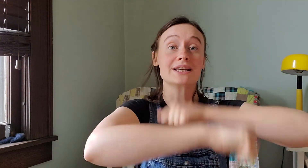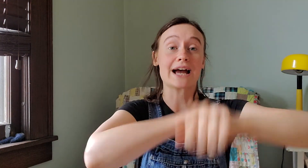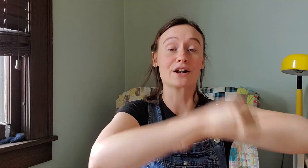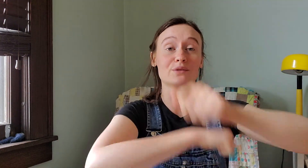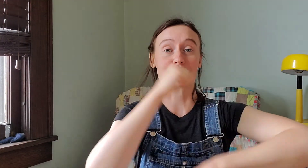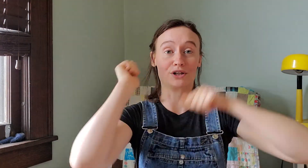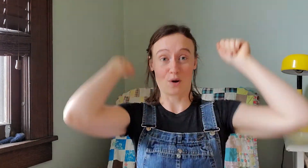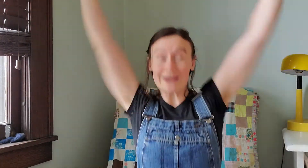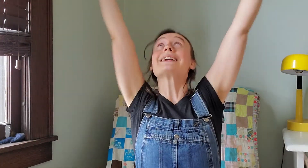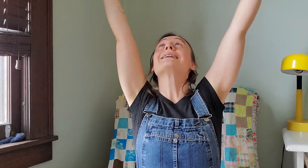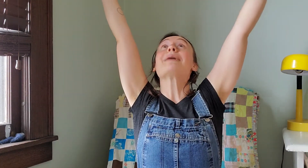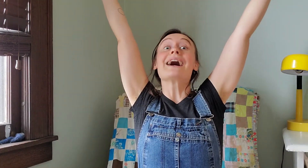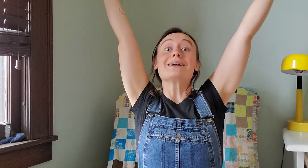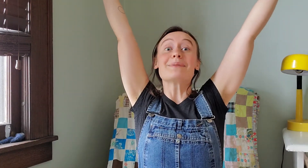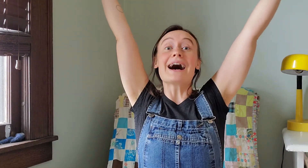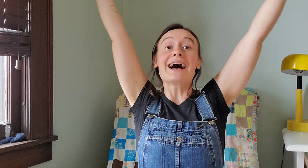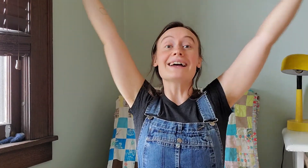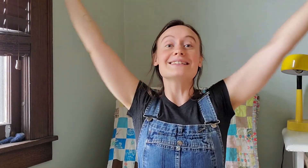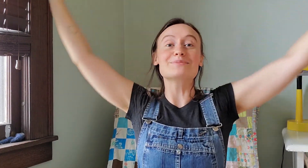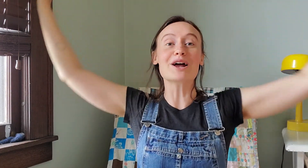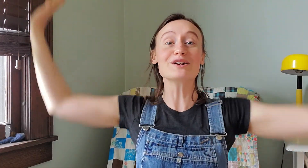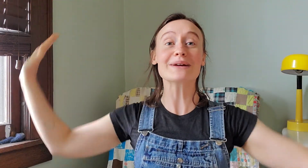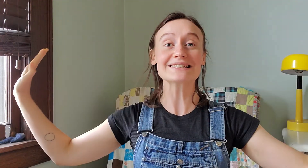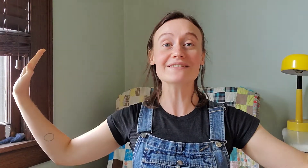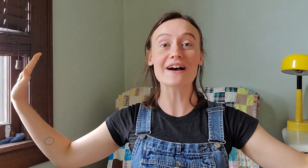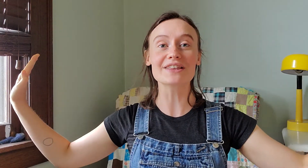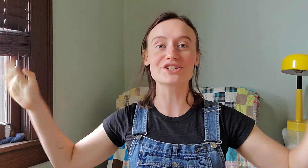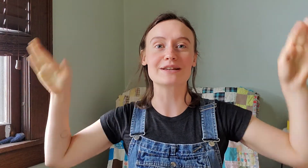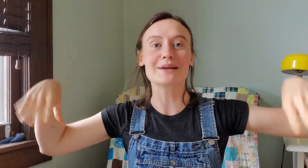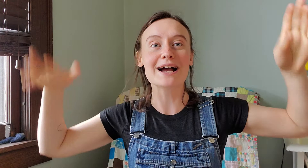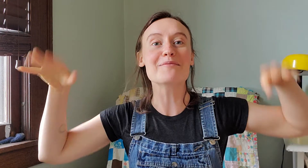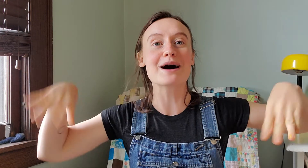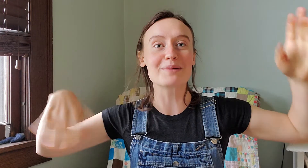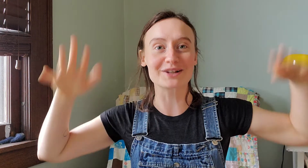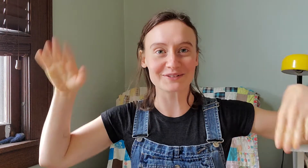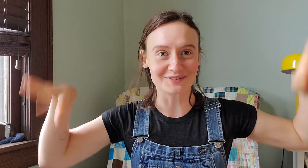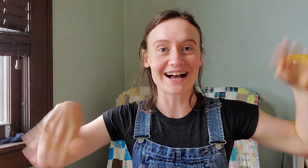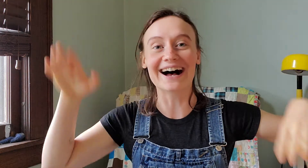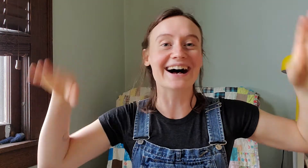Caterpillar, awakened by and by, spread her wings and found that she'd become a butterfly. The-Poly Caterpillar,